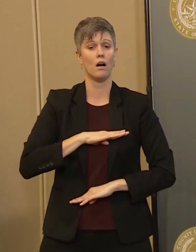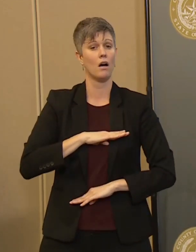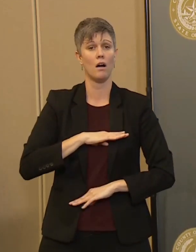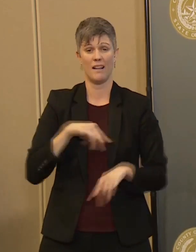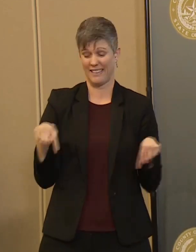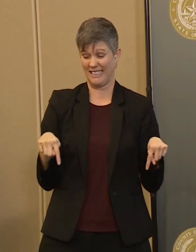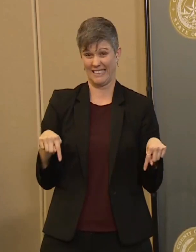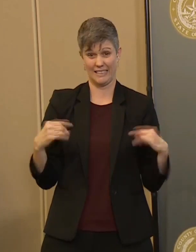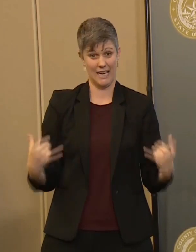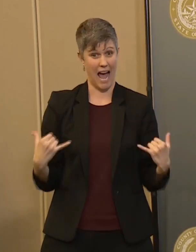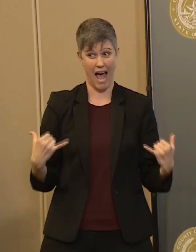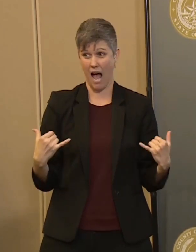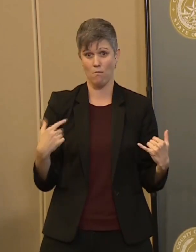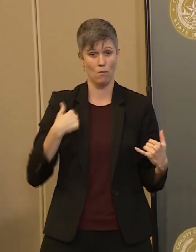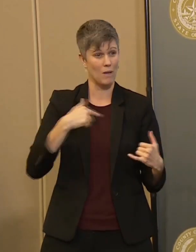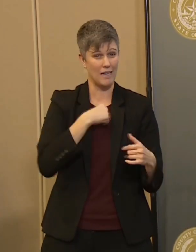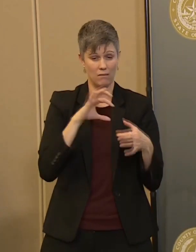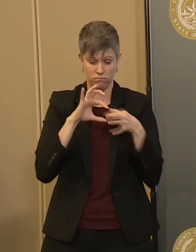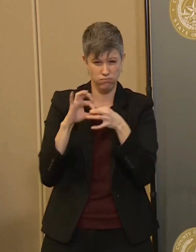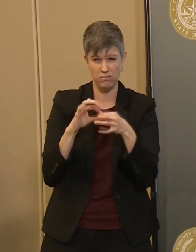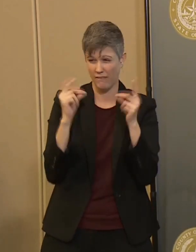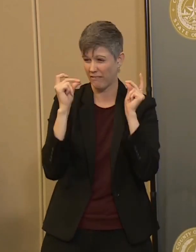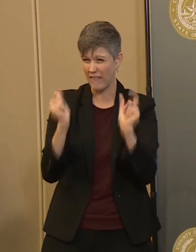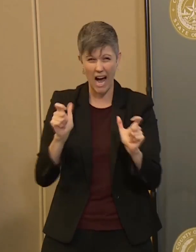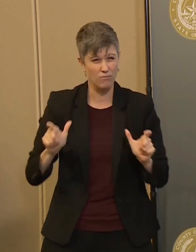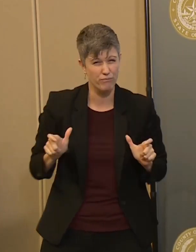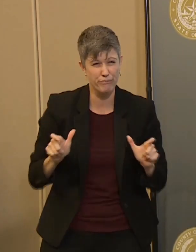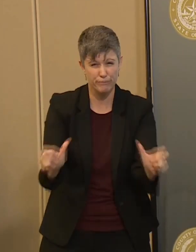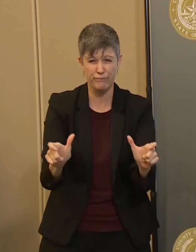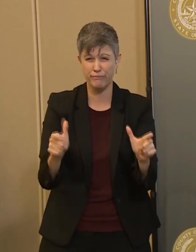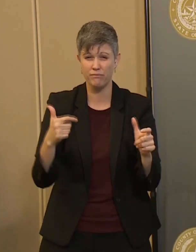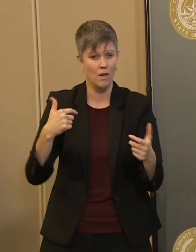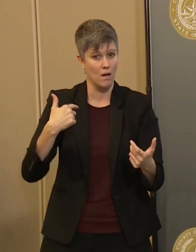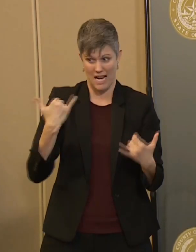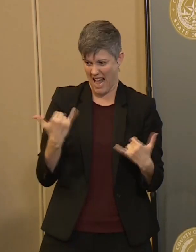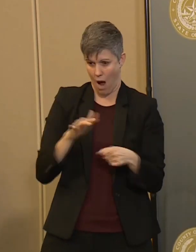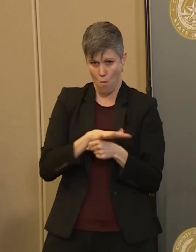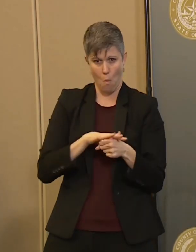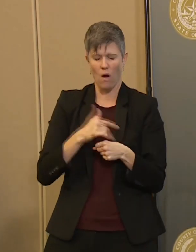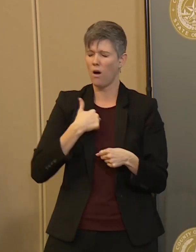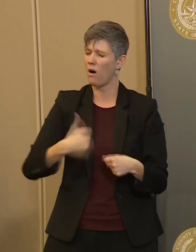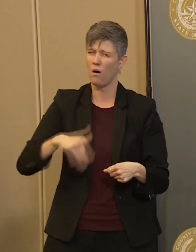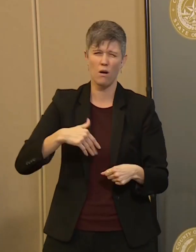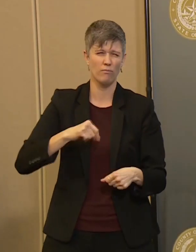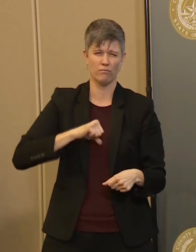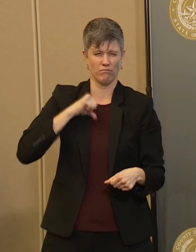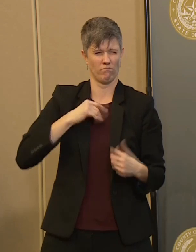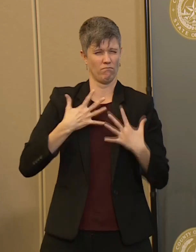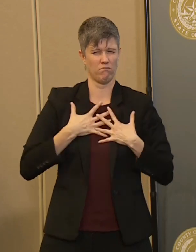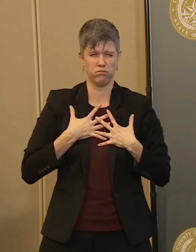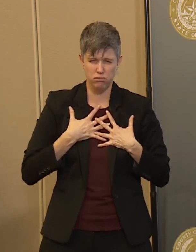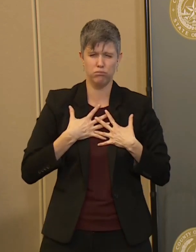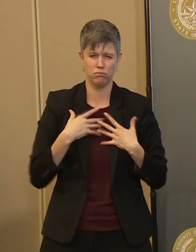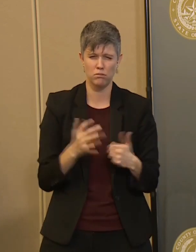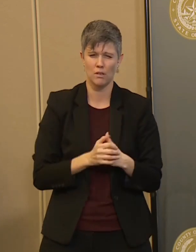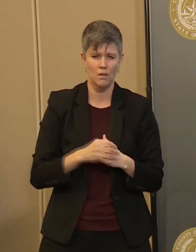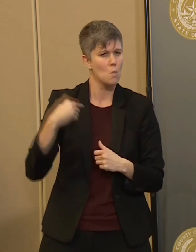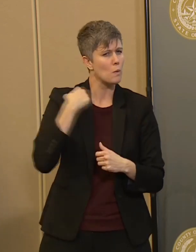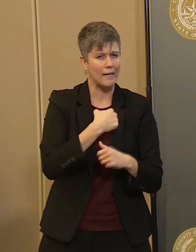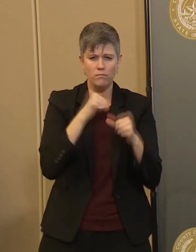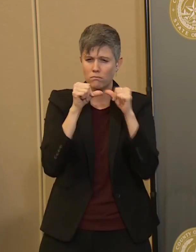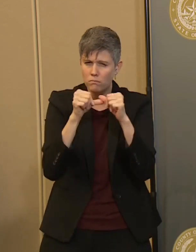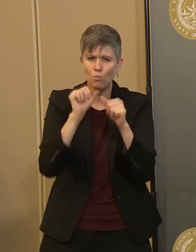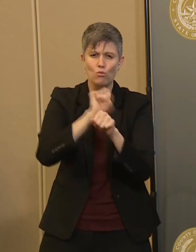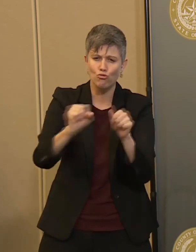uh, and swift action of my fellow local leaders. Um, and we will continue to work with